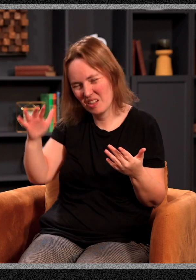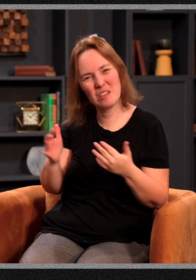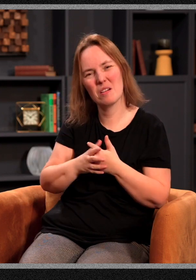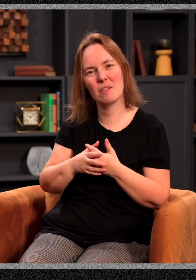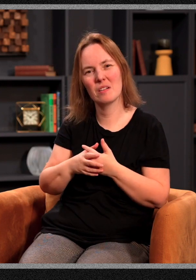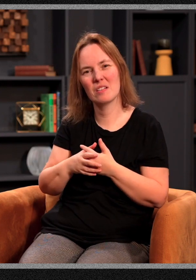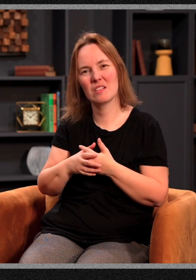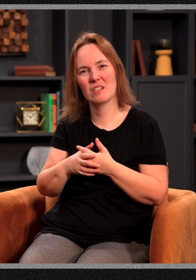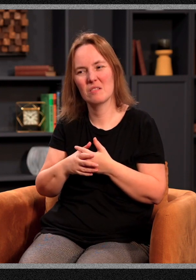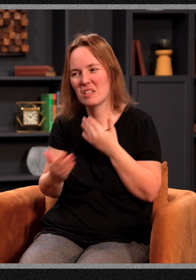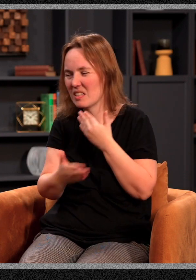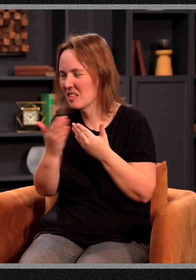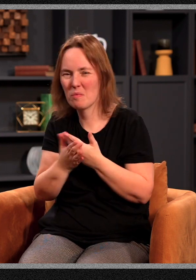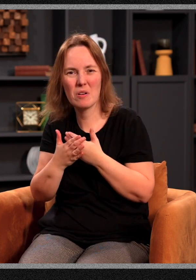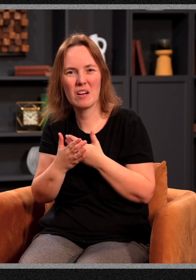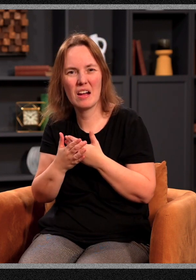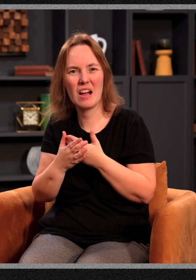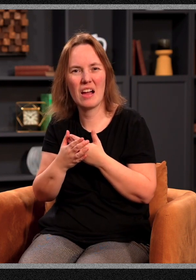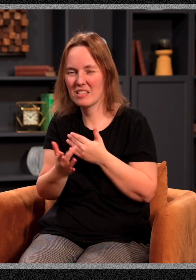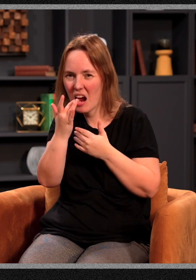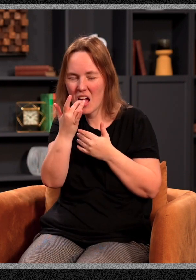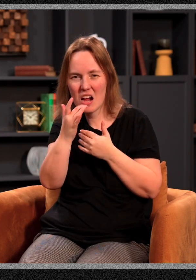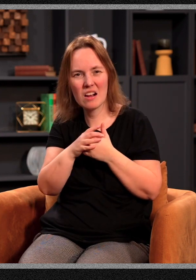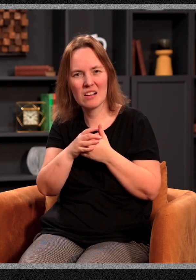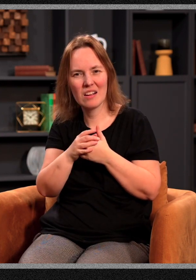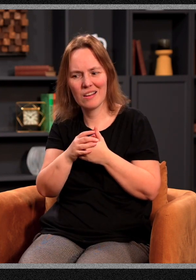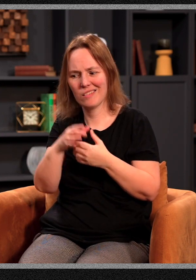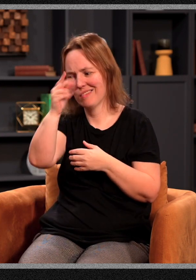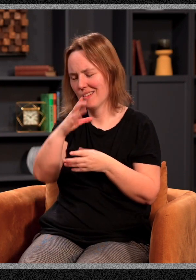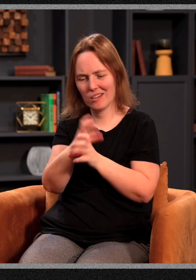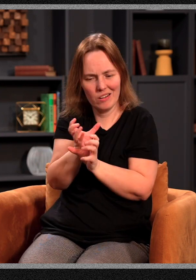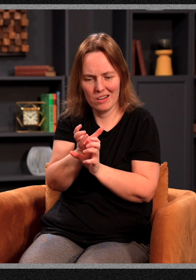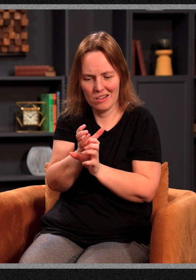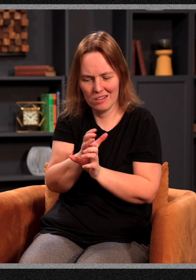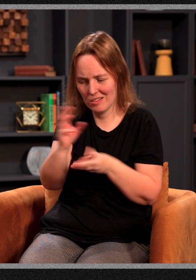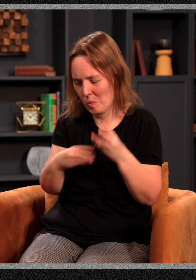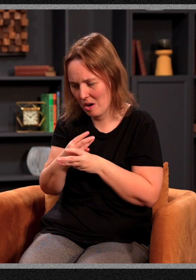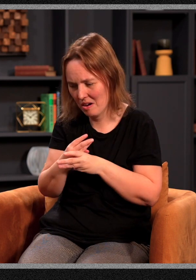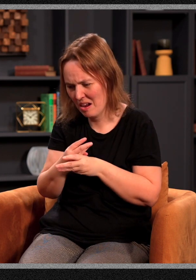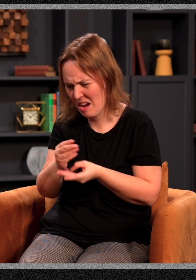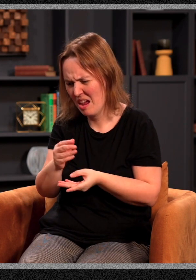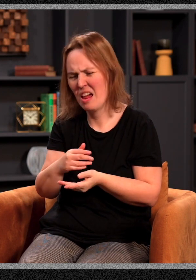Something as simple as our taste buds. Do you realize that God could have created this world and made everything gray? No color.